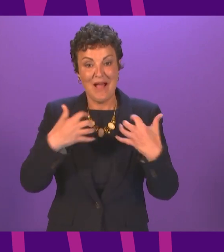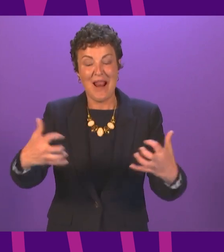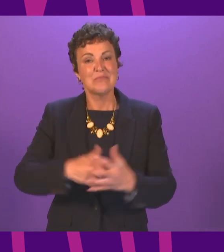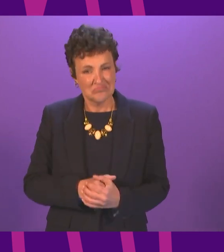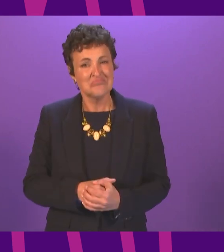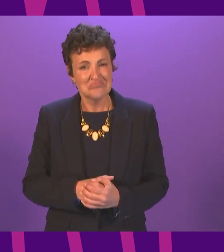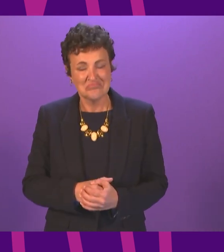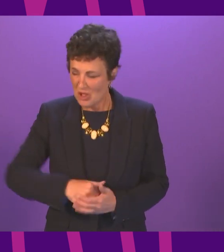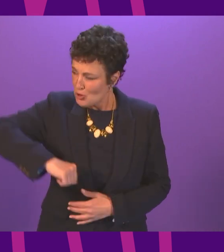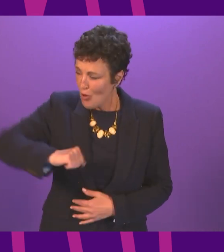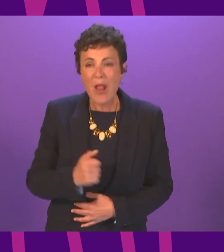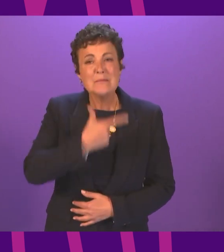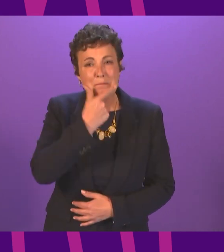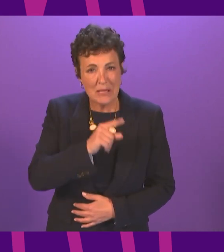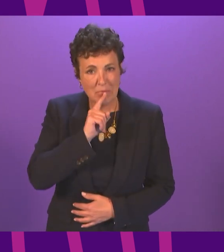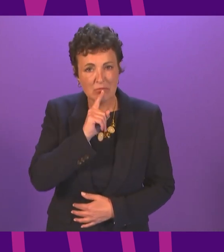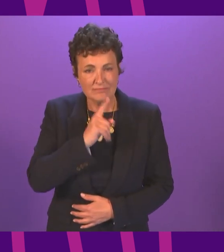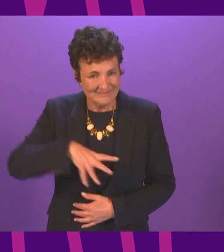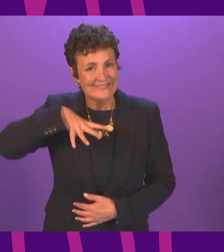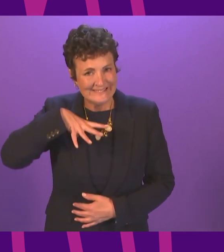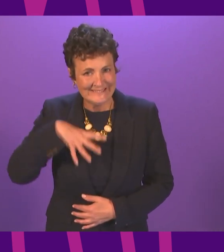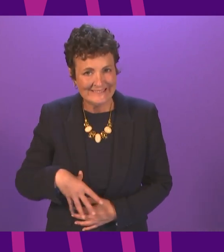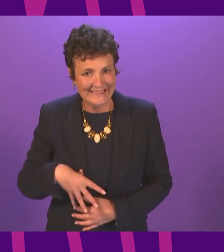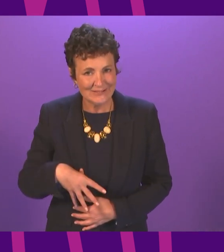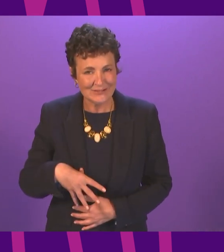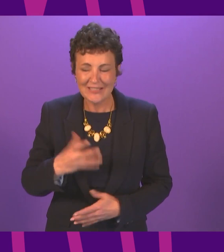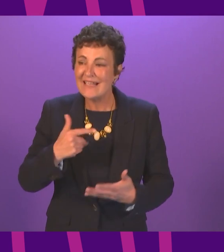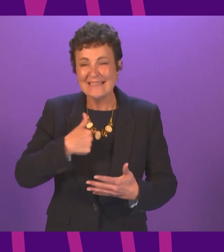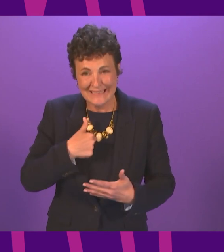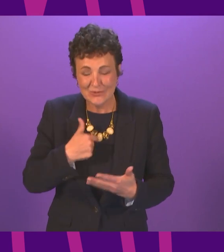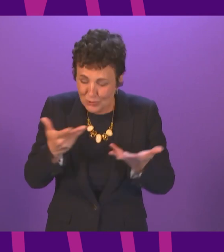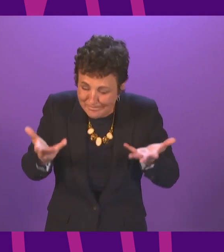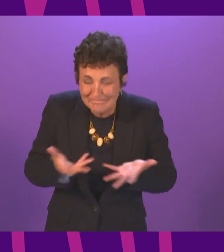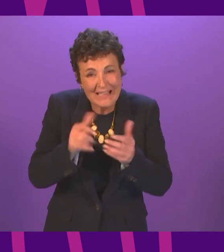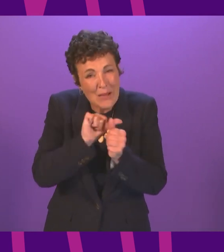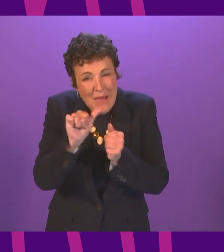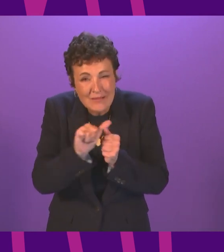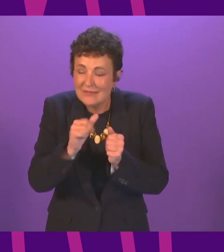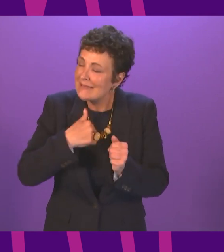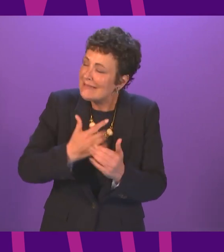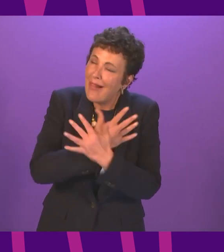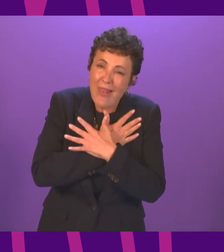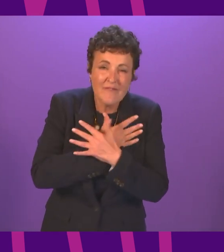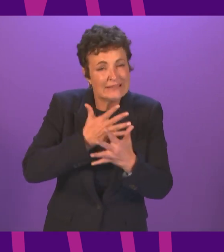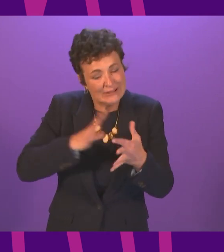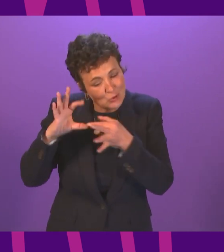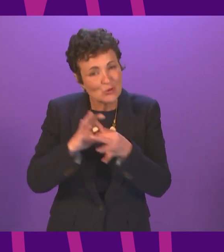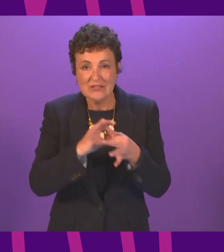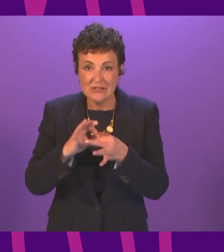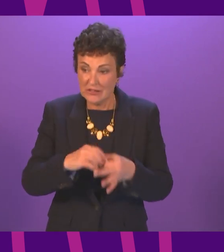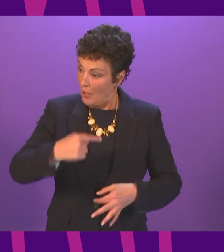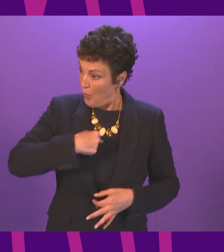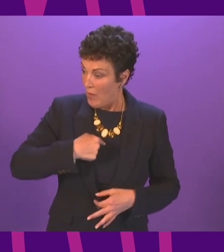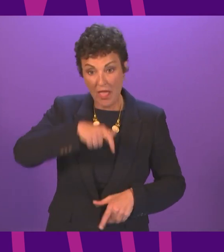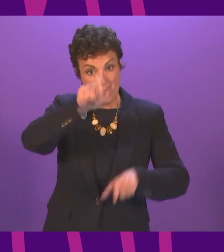Scotland's people stand in need of healing love and unity and we the parliamentarians of the sixth